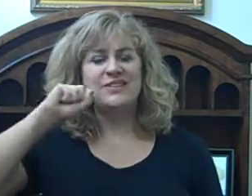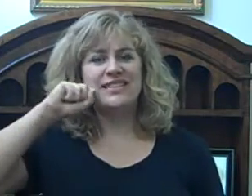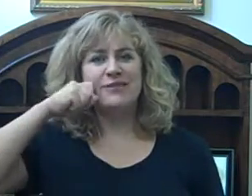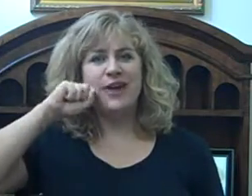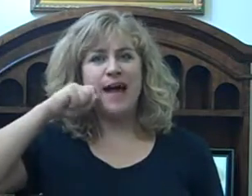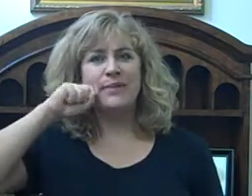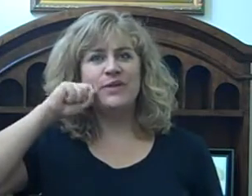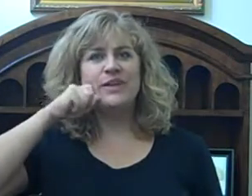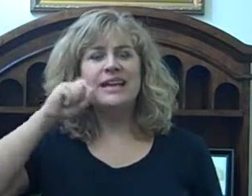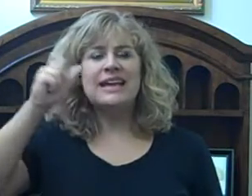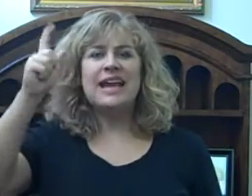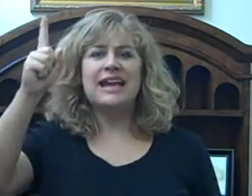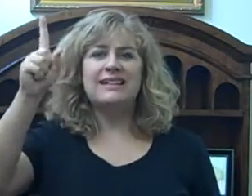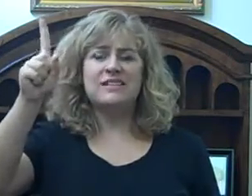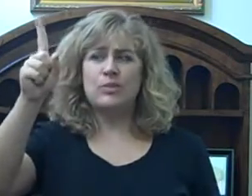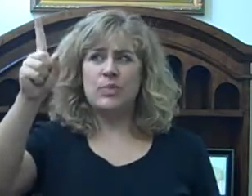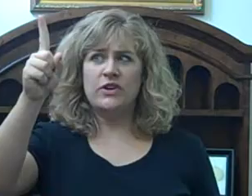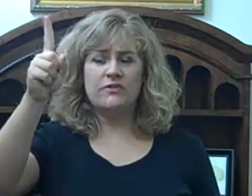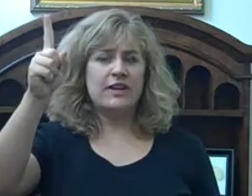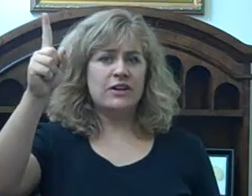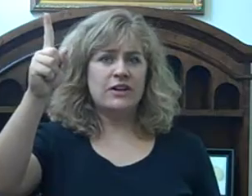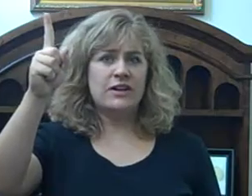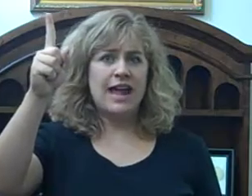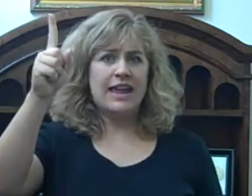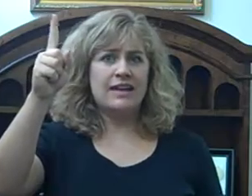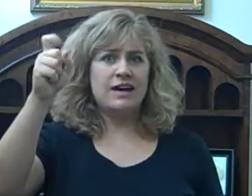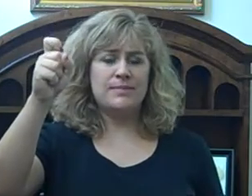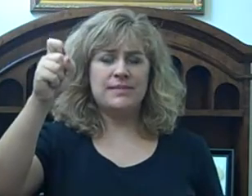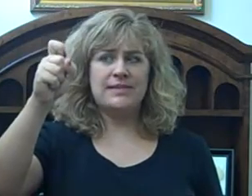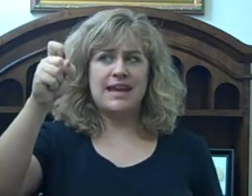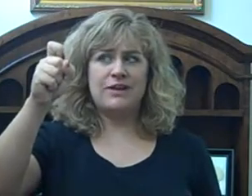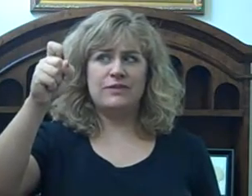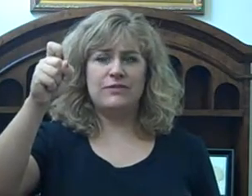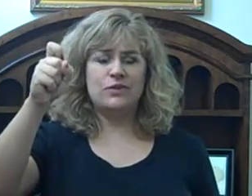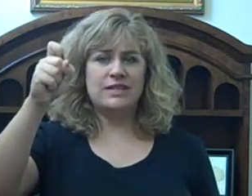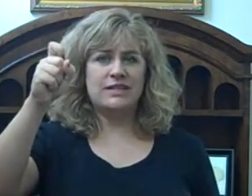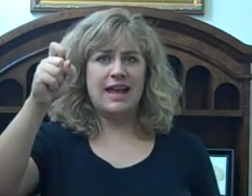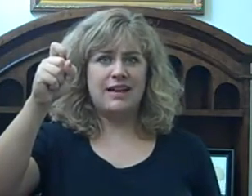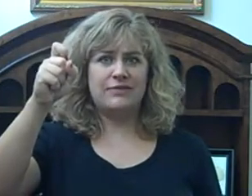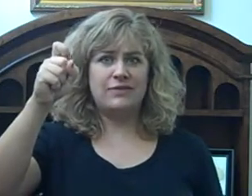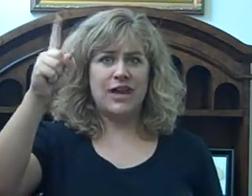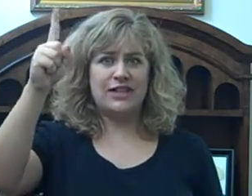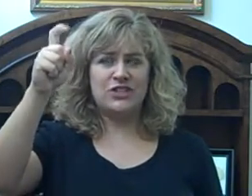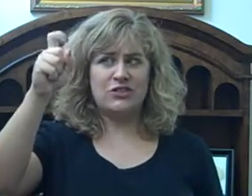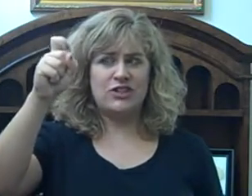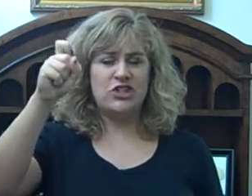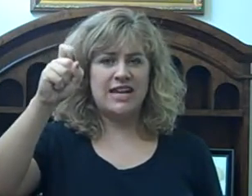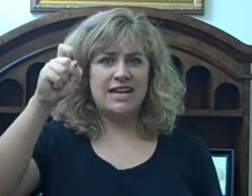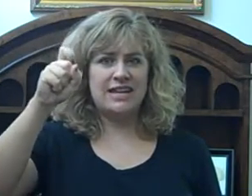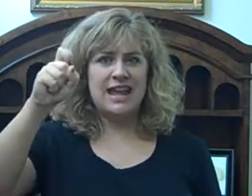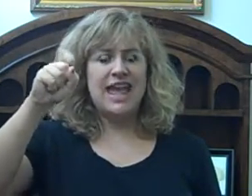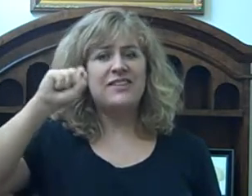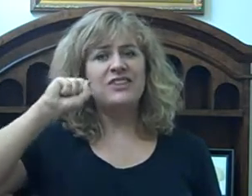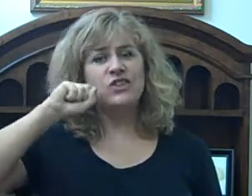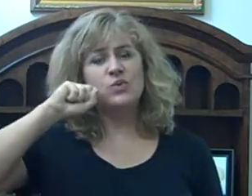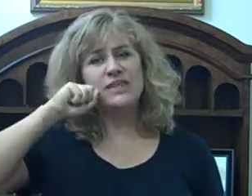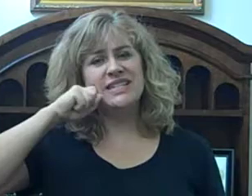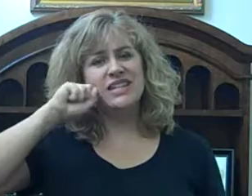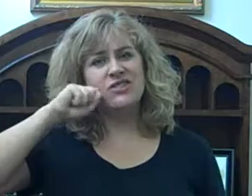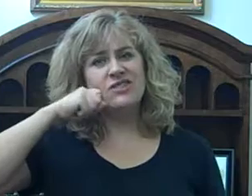Here's the sign for Apple, and that's your pointer finger, and it comes down, you fold it in half, you kind of scrunch it in, and then you're twisting